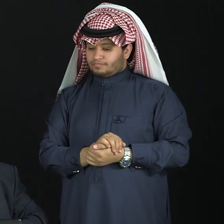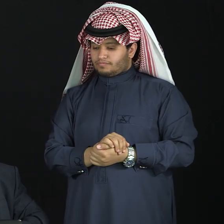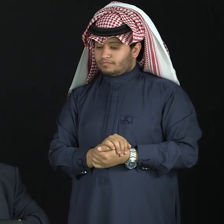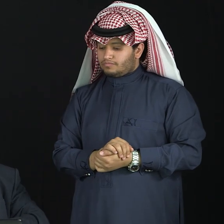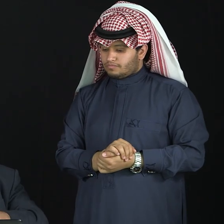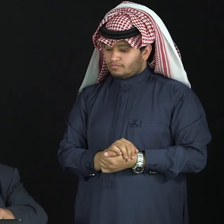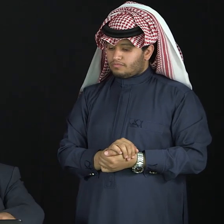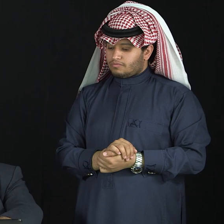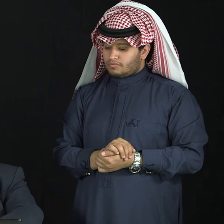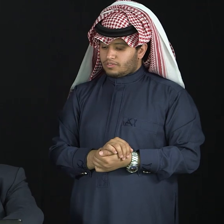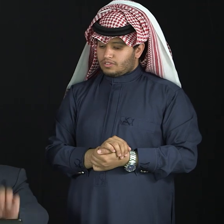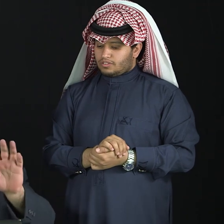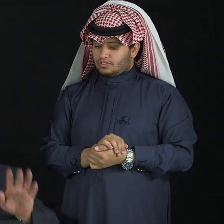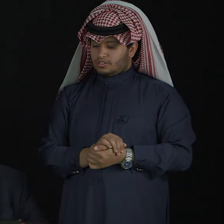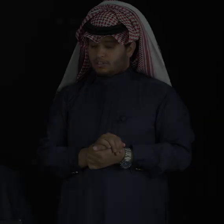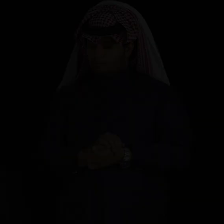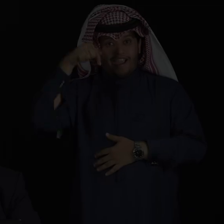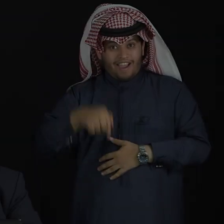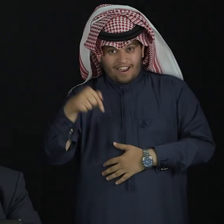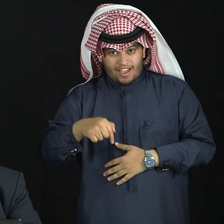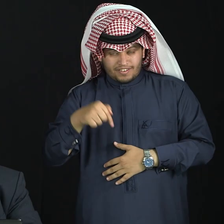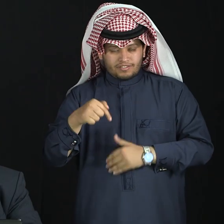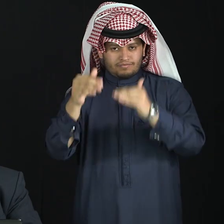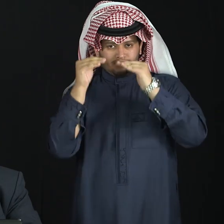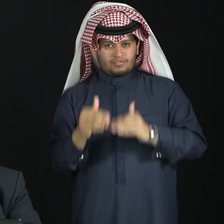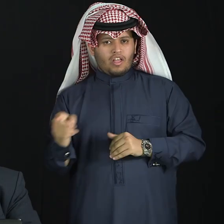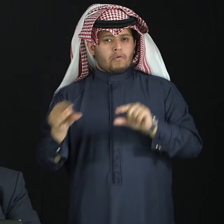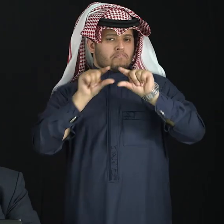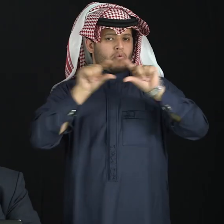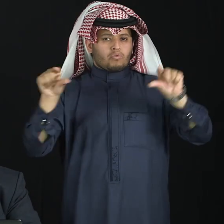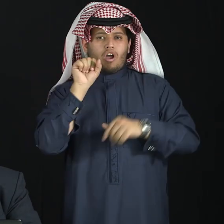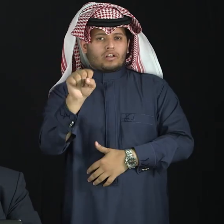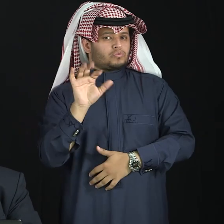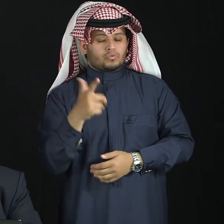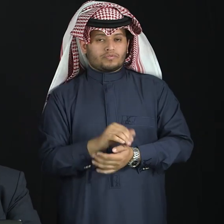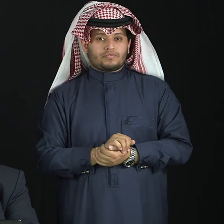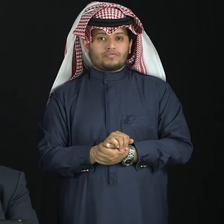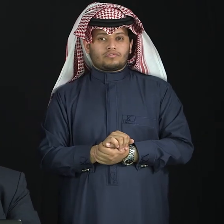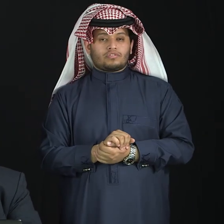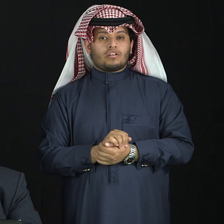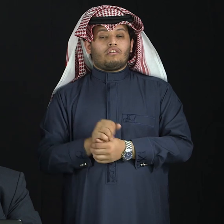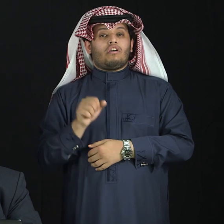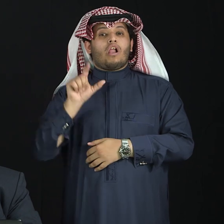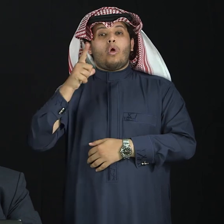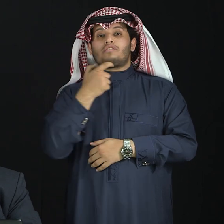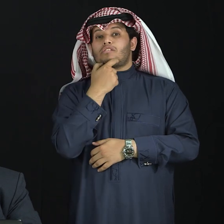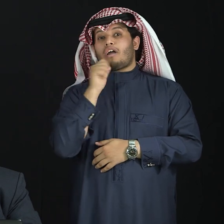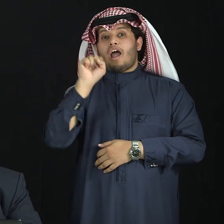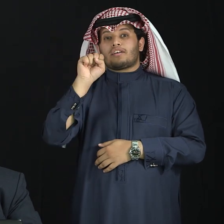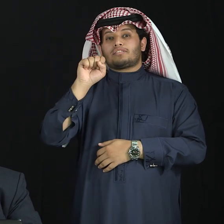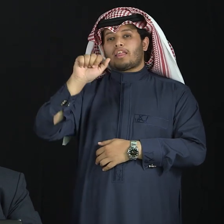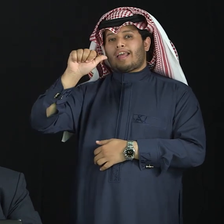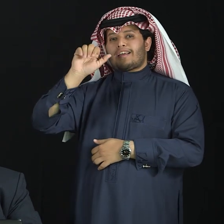let's move to something else, which is the alphabet. The next point, gentlemen, in fact, will be the alphabet